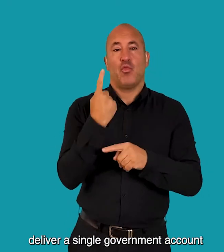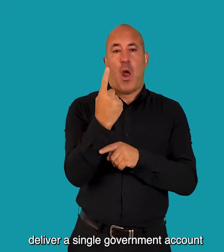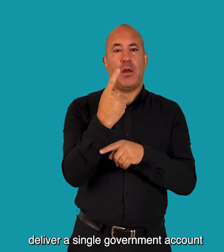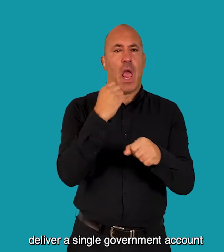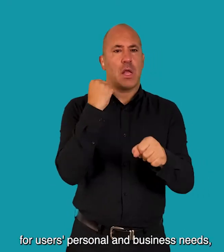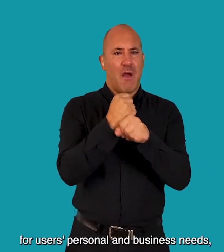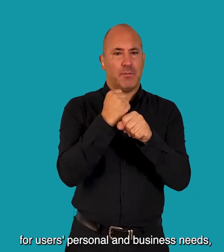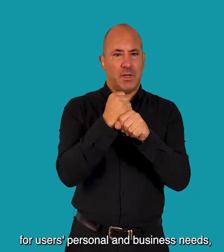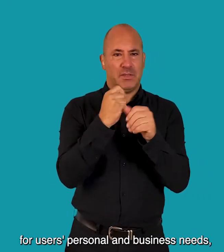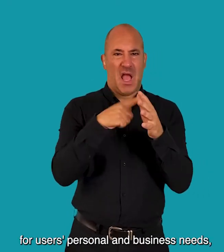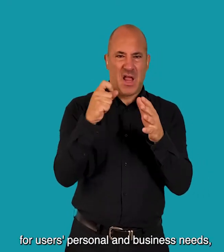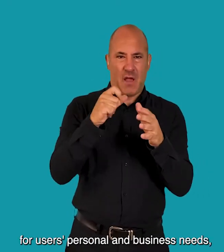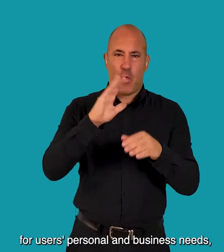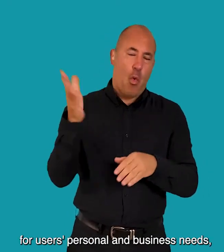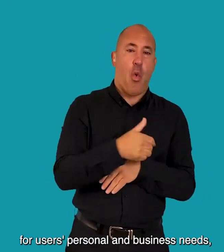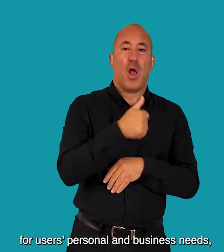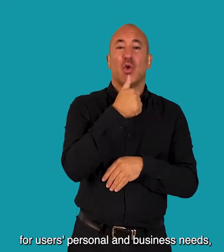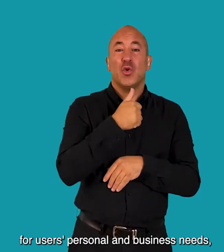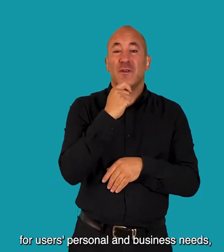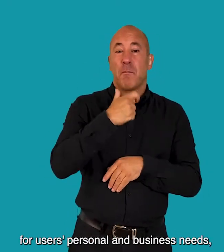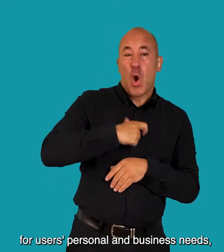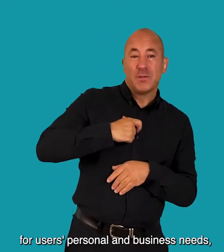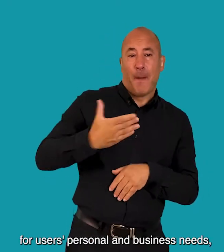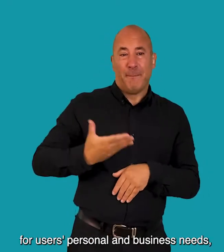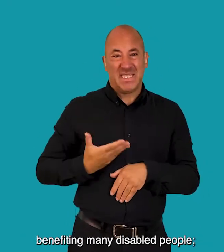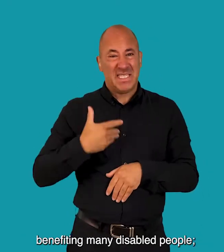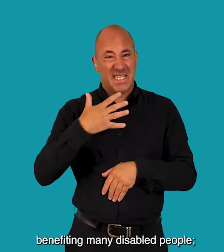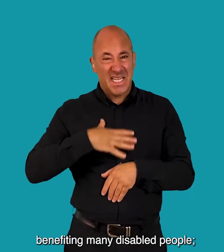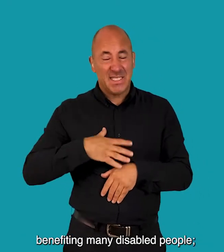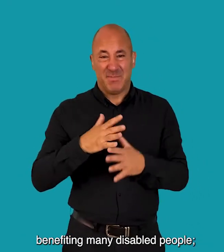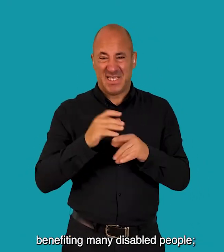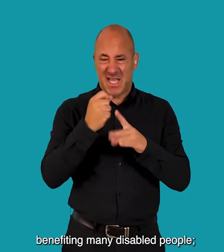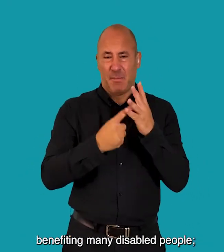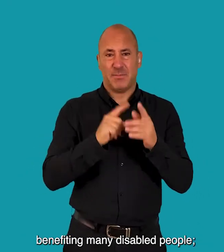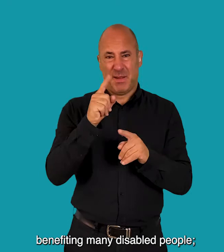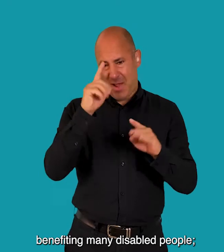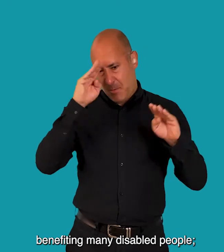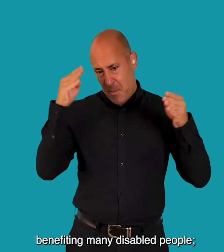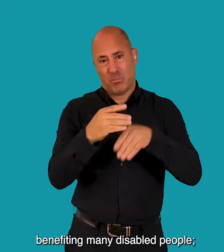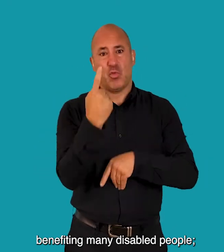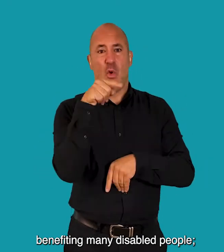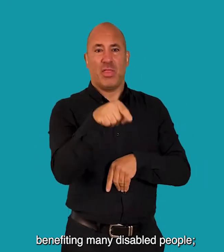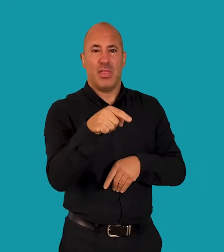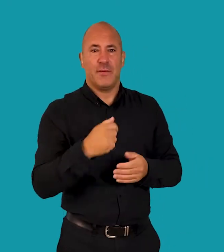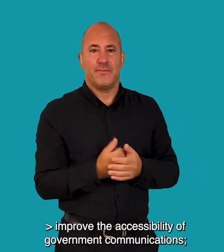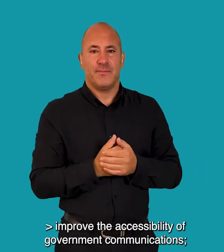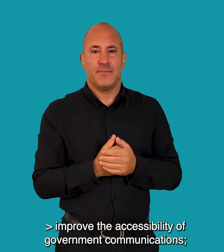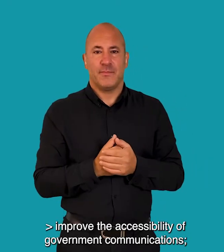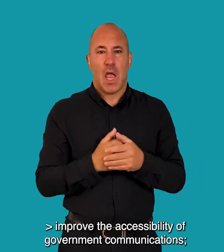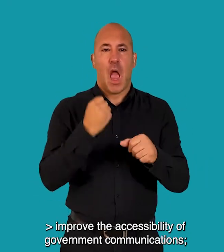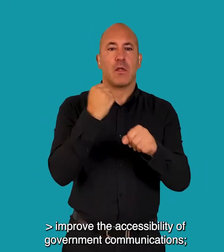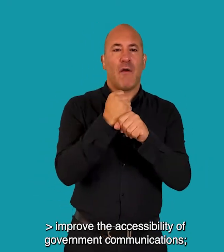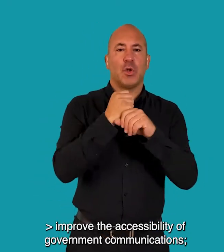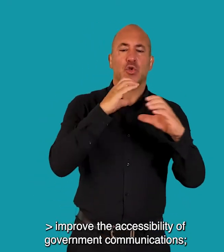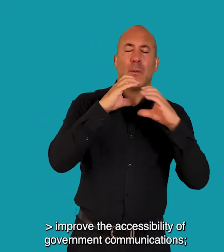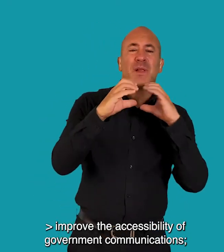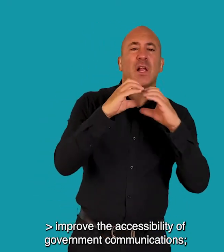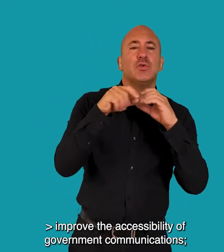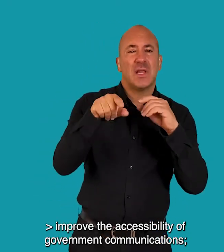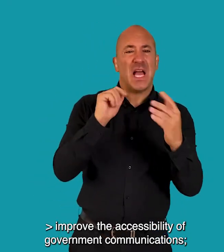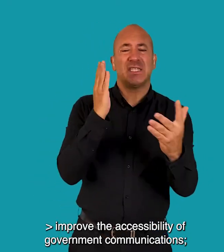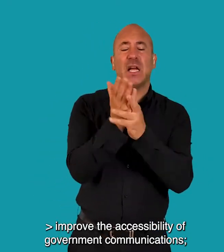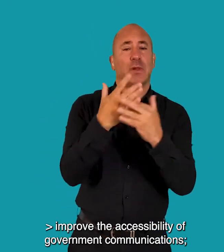government account for users' personal and business needs Benefiting many disabled people Improve the accessibility